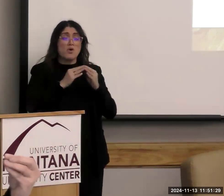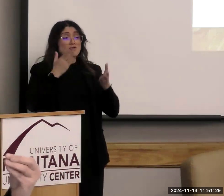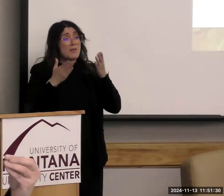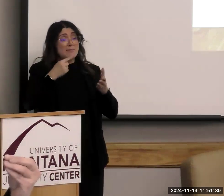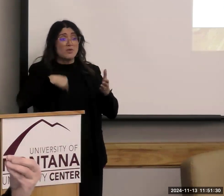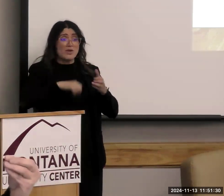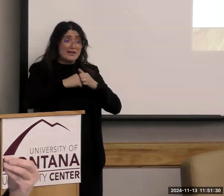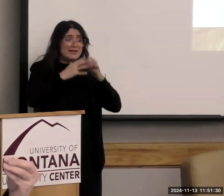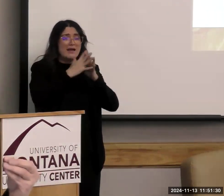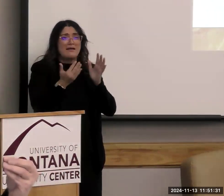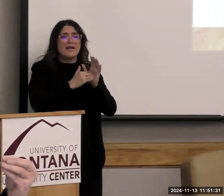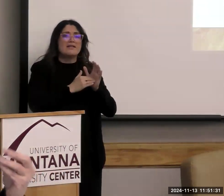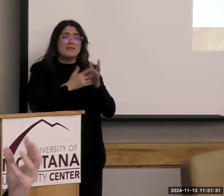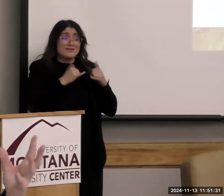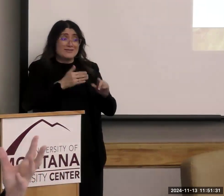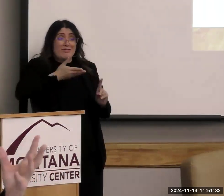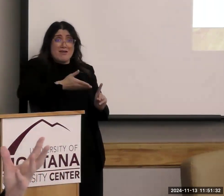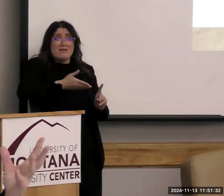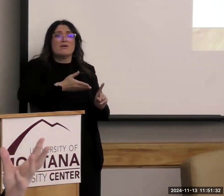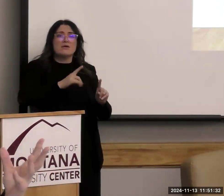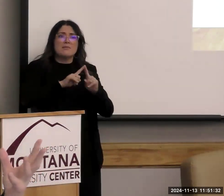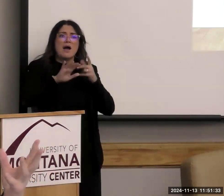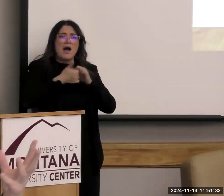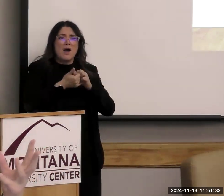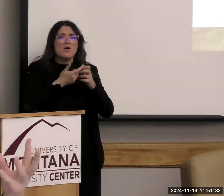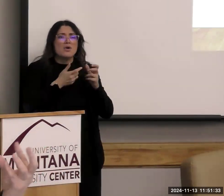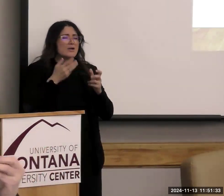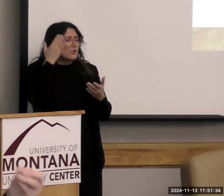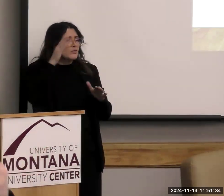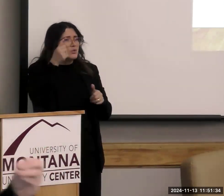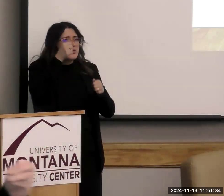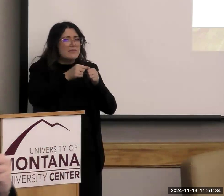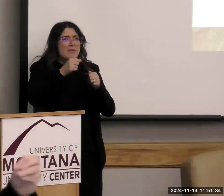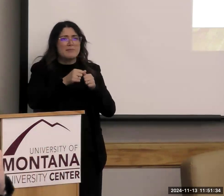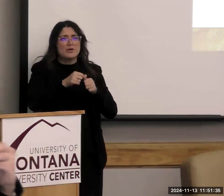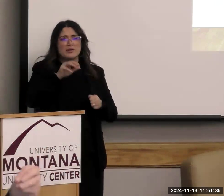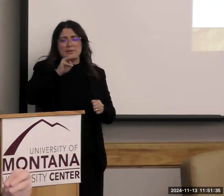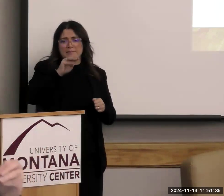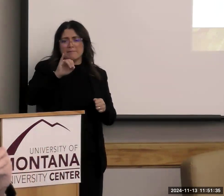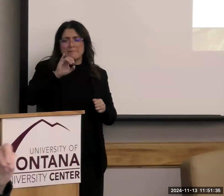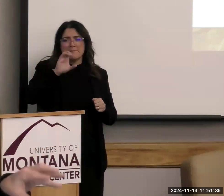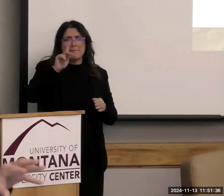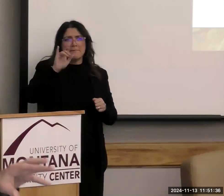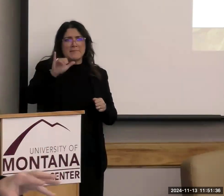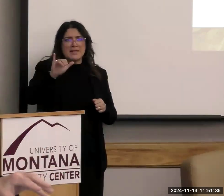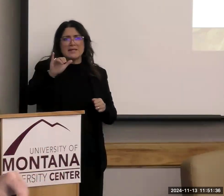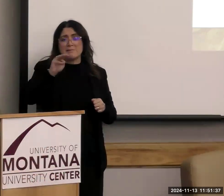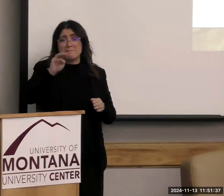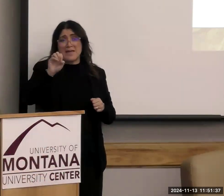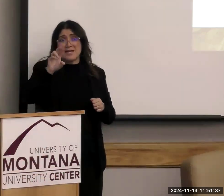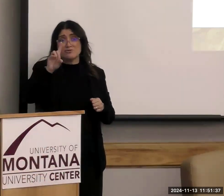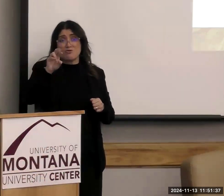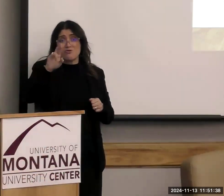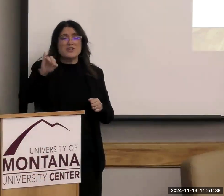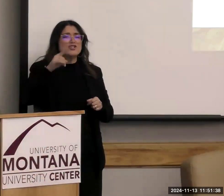They're still there. We just haven't used them. Minky Medora, if any of you remember her, she was their main feeder of information. the